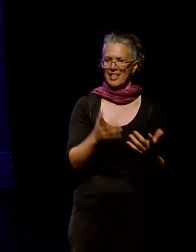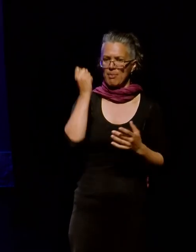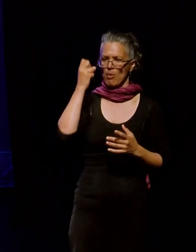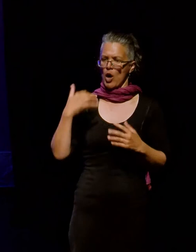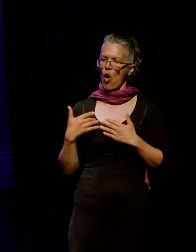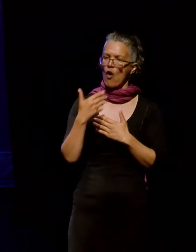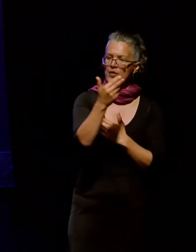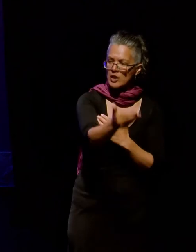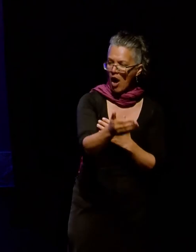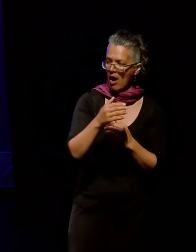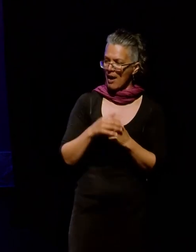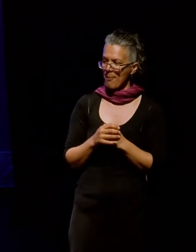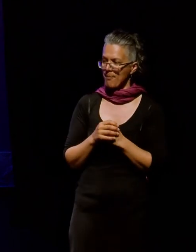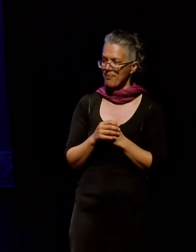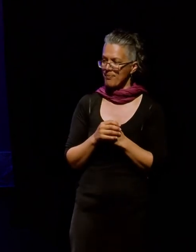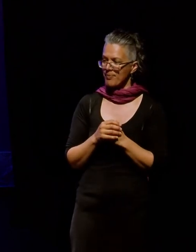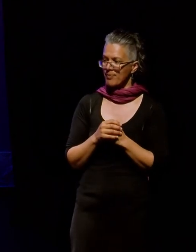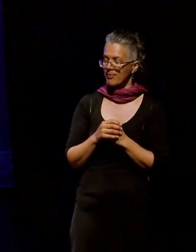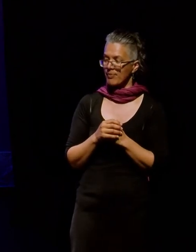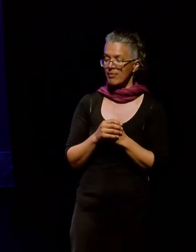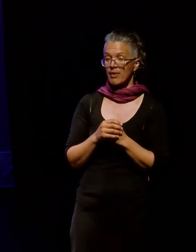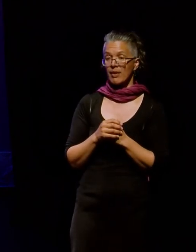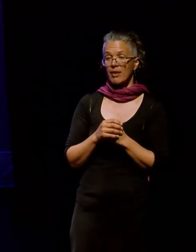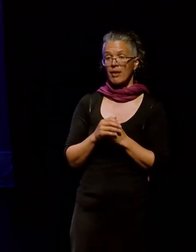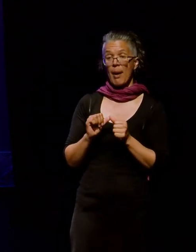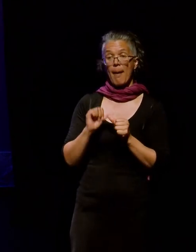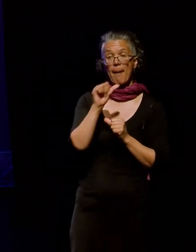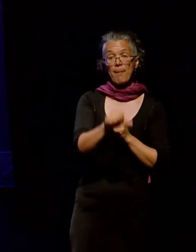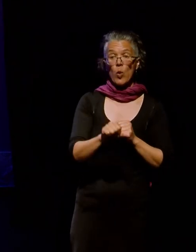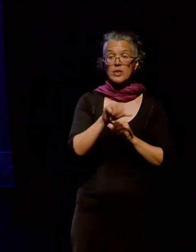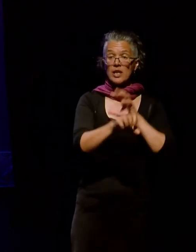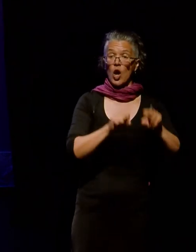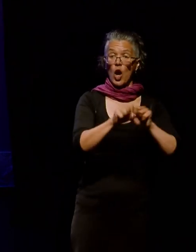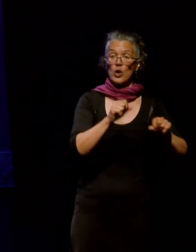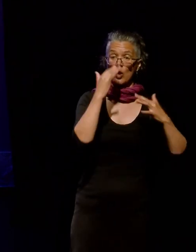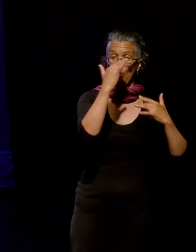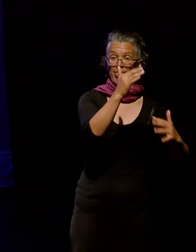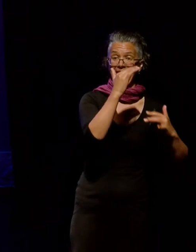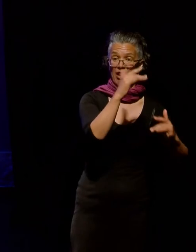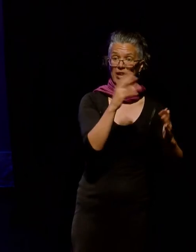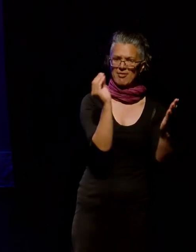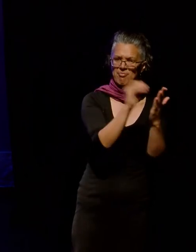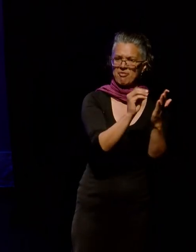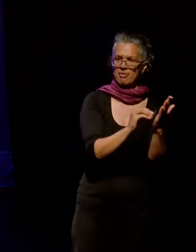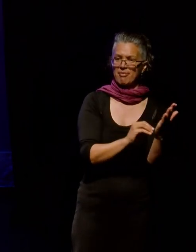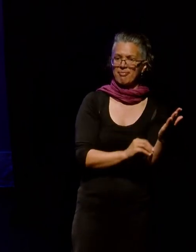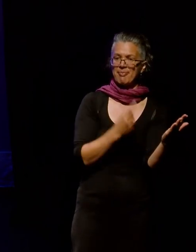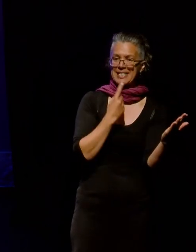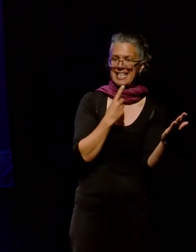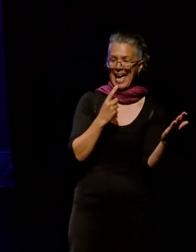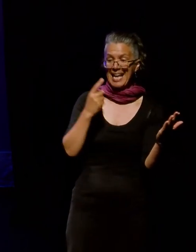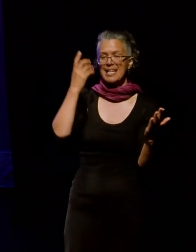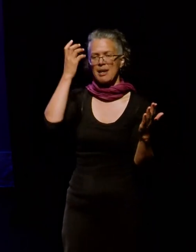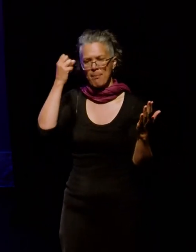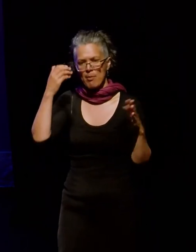Anne Stoller, anthropologist and historian, brought postcolonial theory to the archival discipline, which also brought the idea of memory